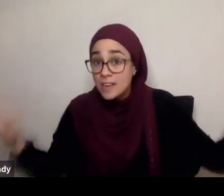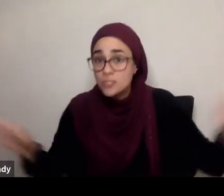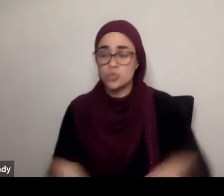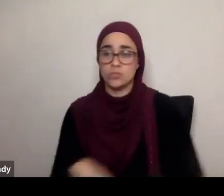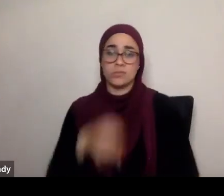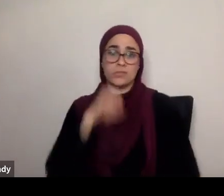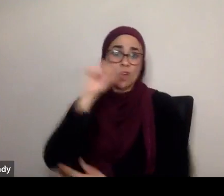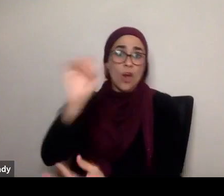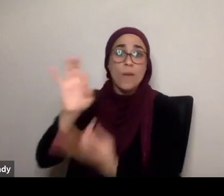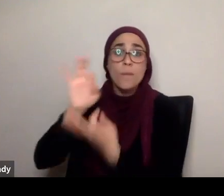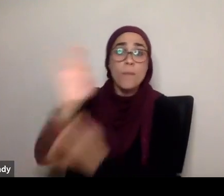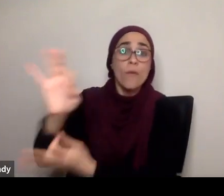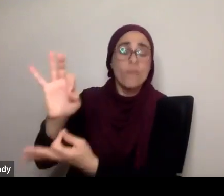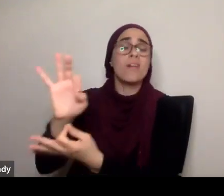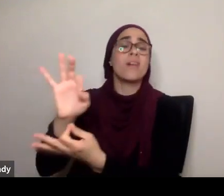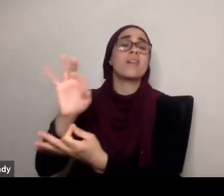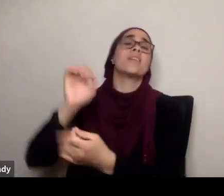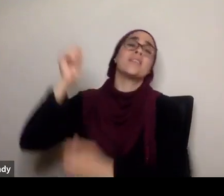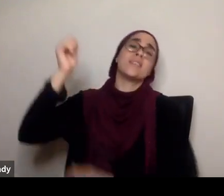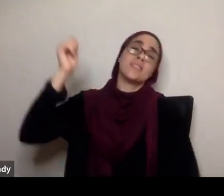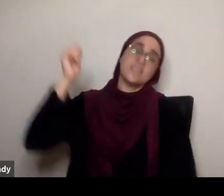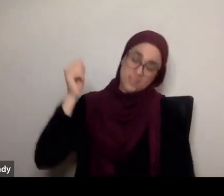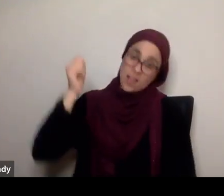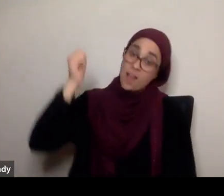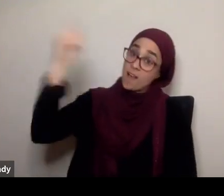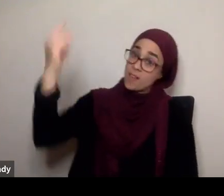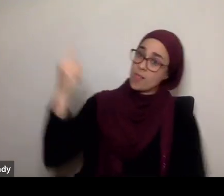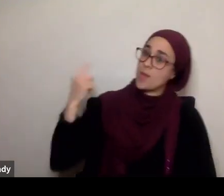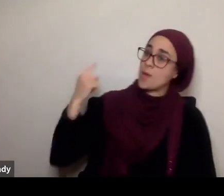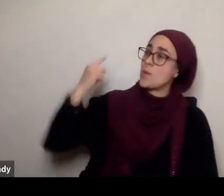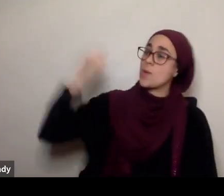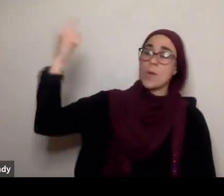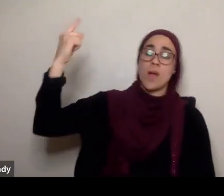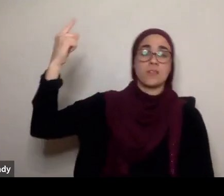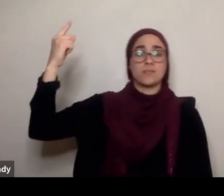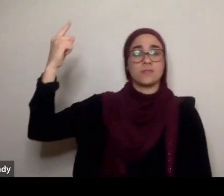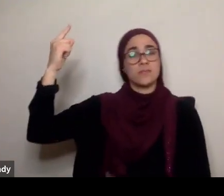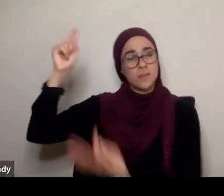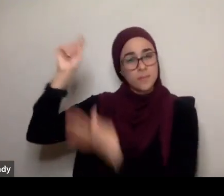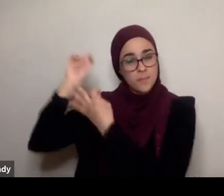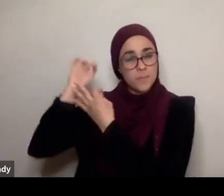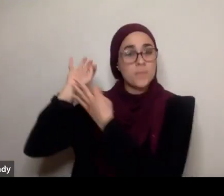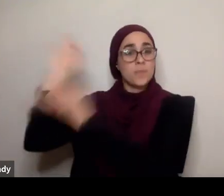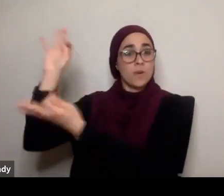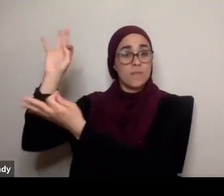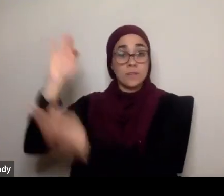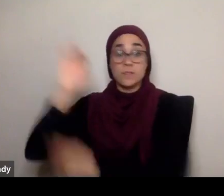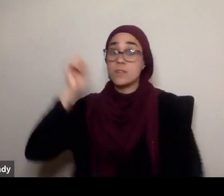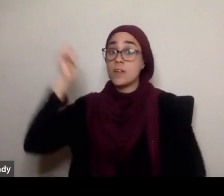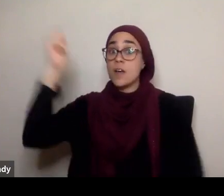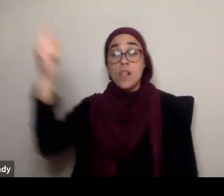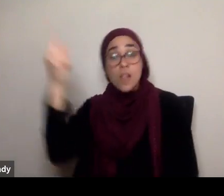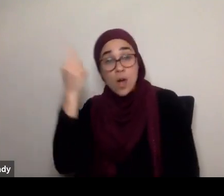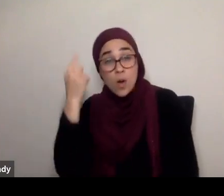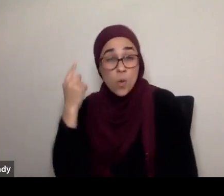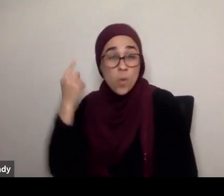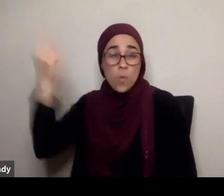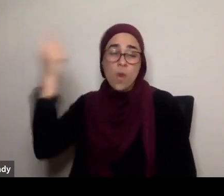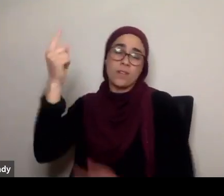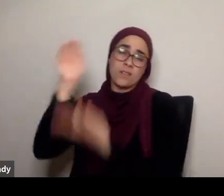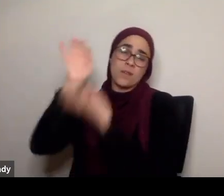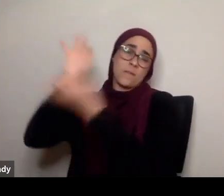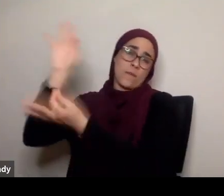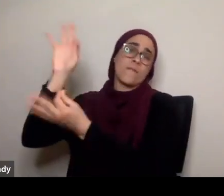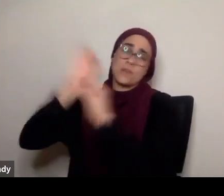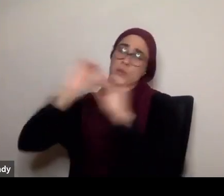is perfect, Allah subhanahu wa ta'ala, is the only one, that is worthy of perfection, he's the only one, that is perfect. Now that